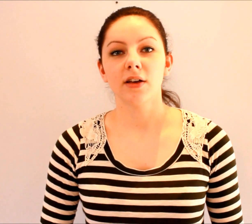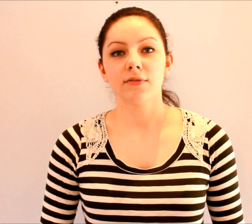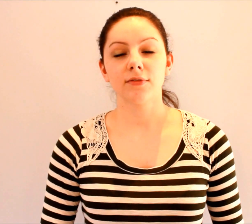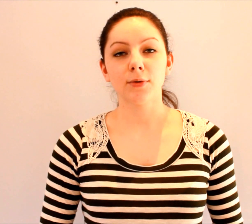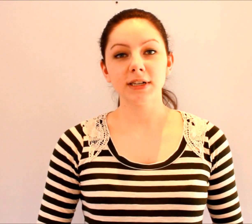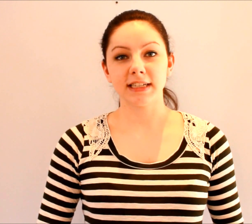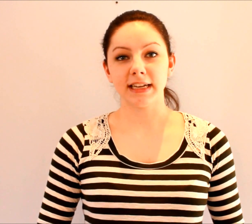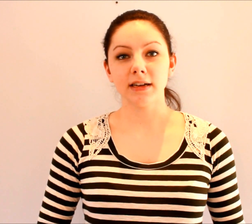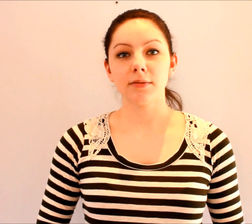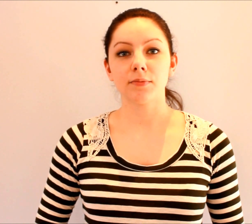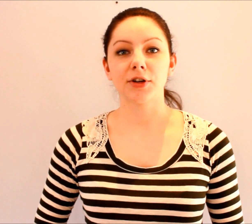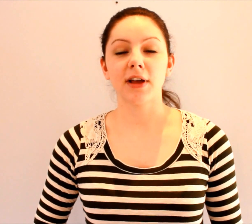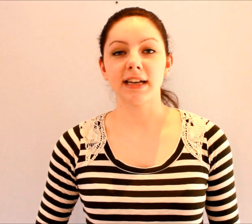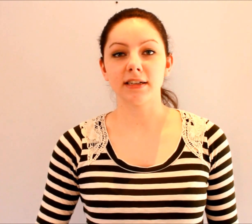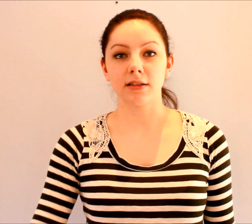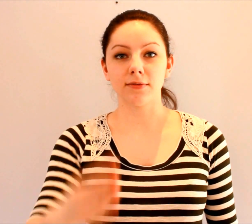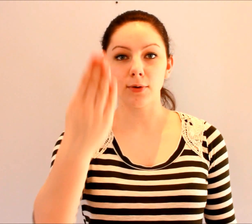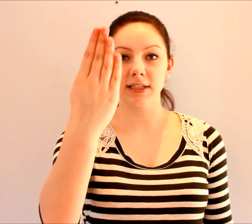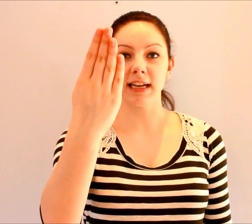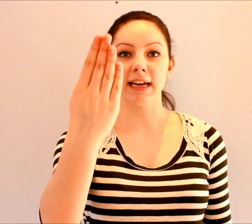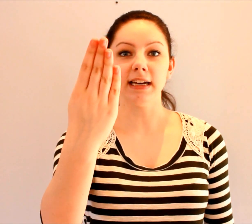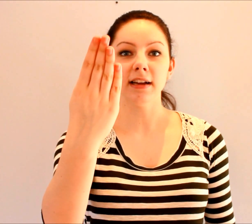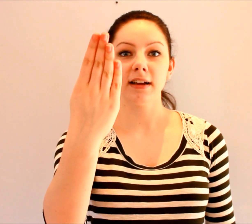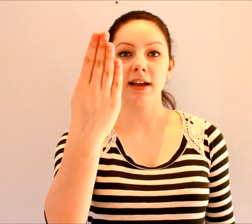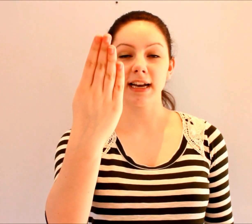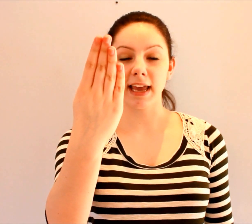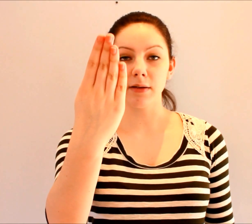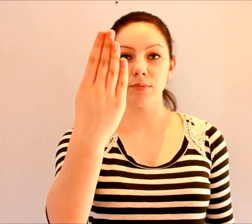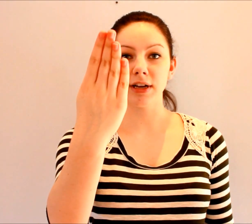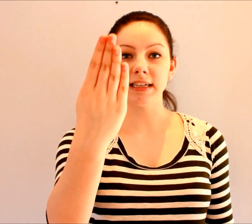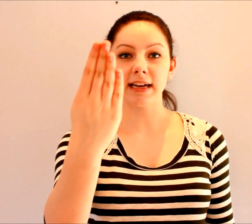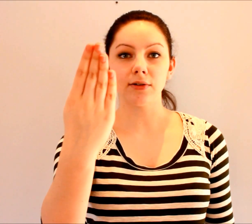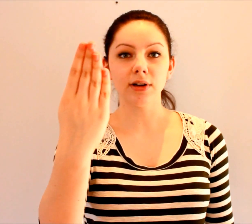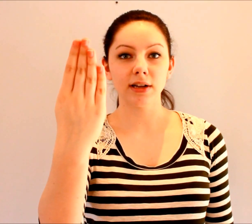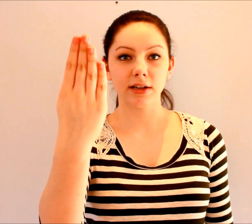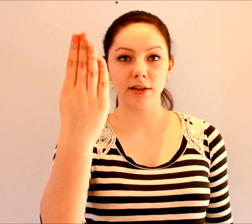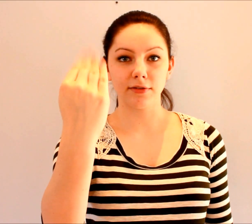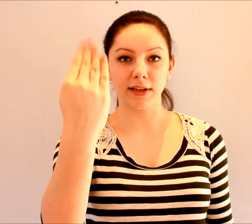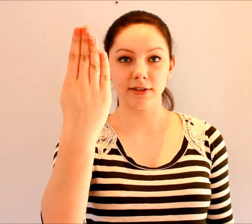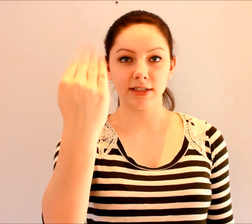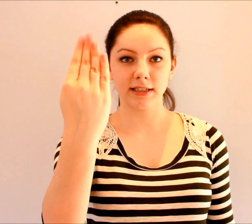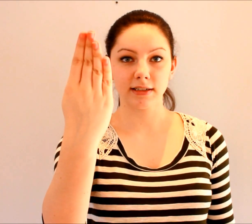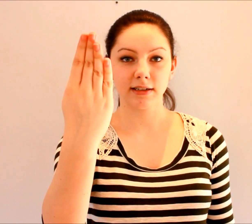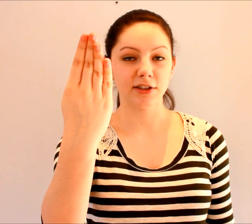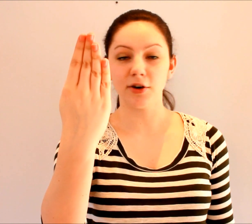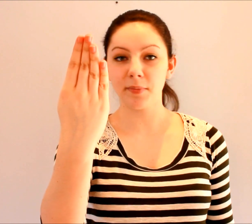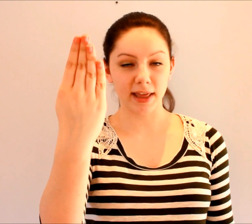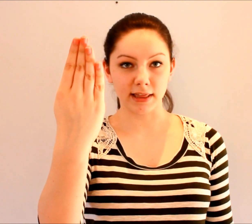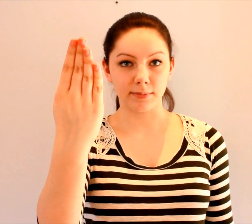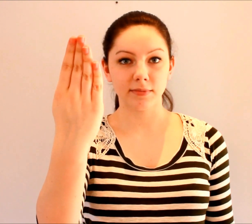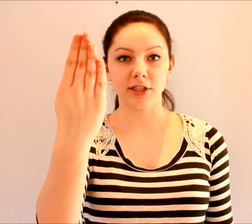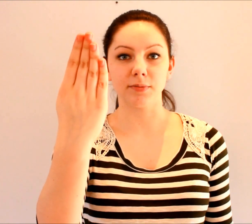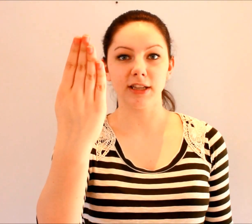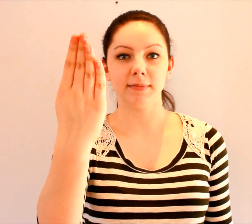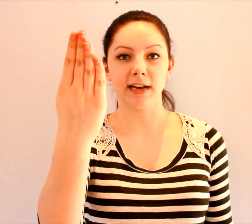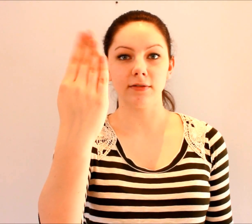For fourteen, put your hand into the four sign and again bring down your fingers. Don't bend them. Just bring them down.